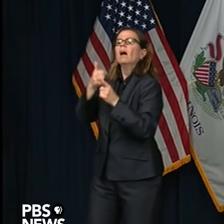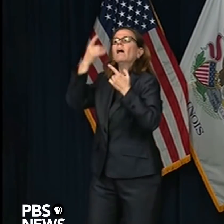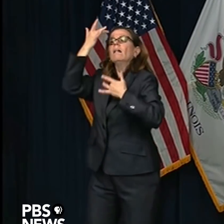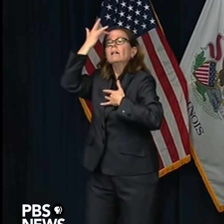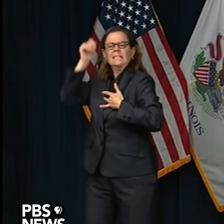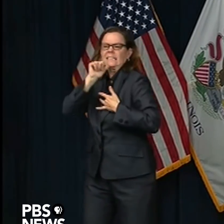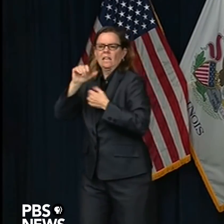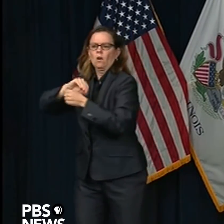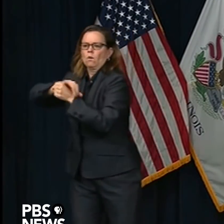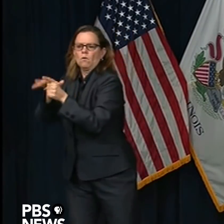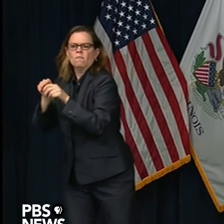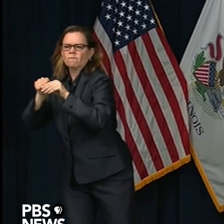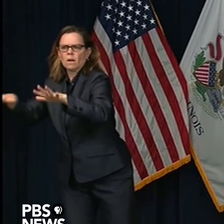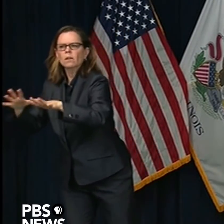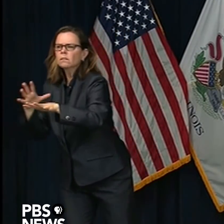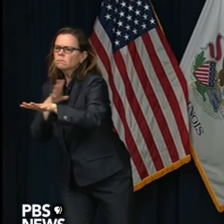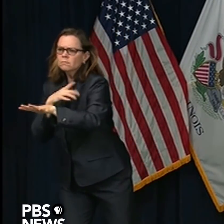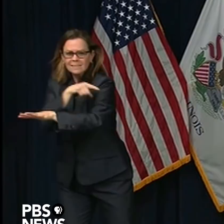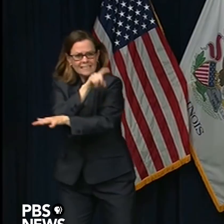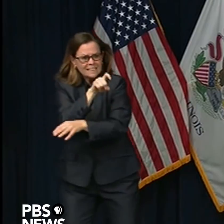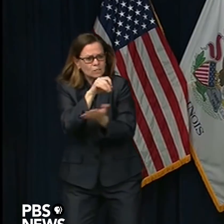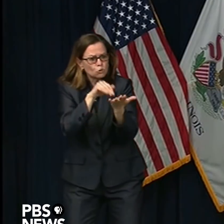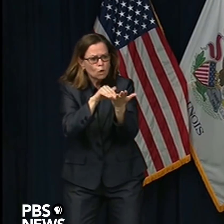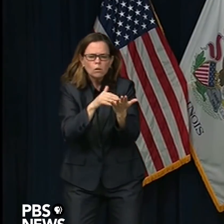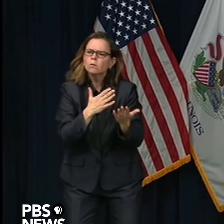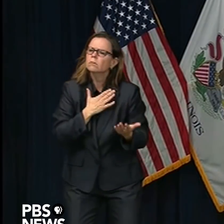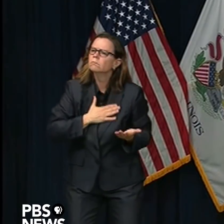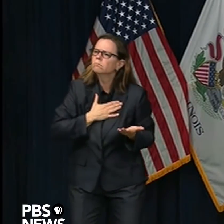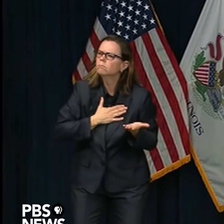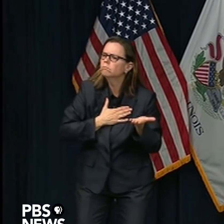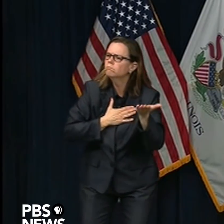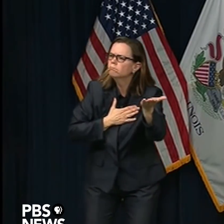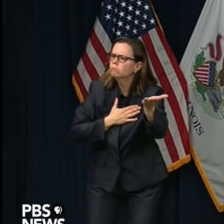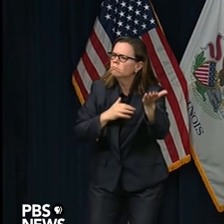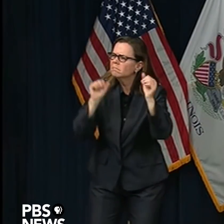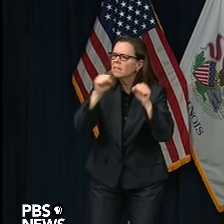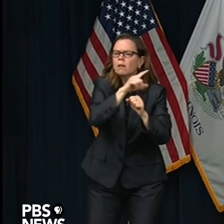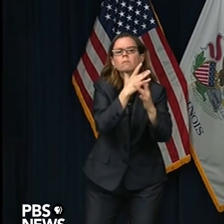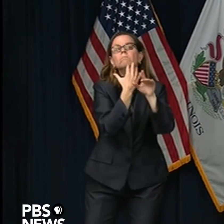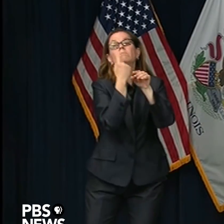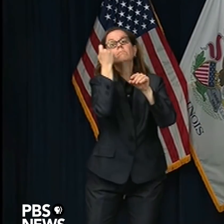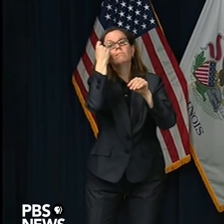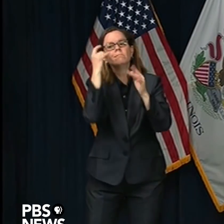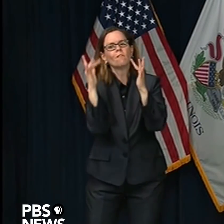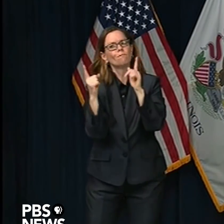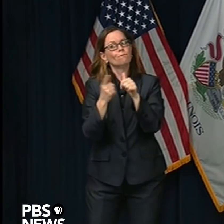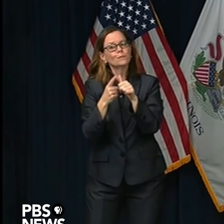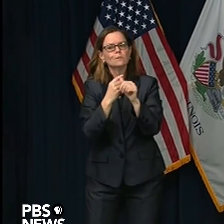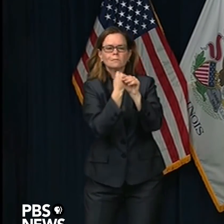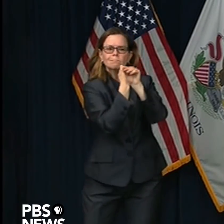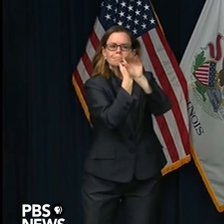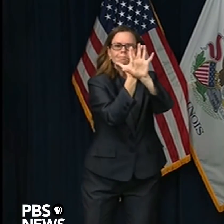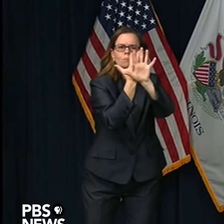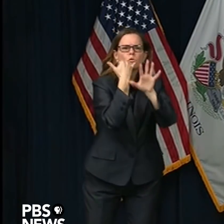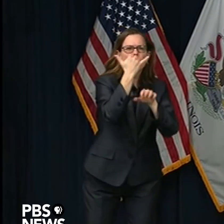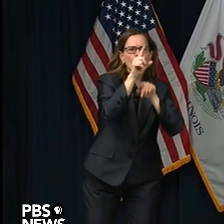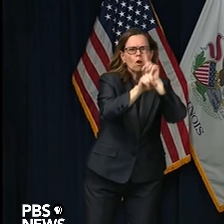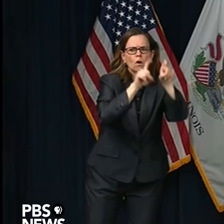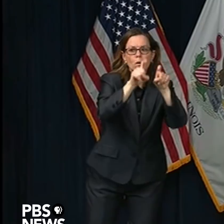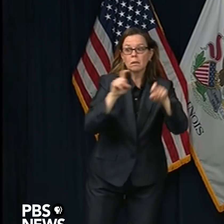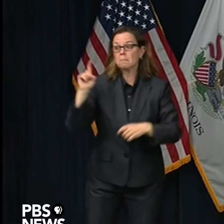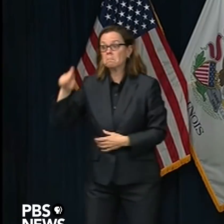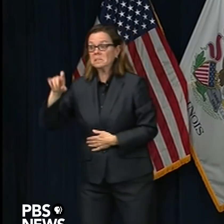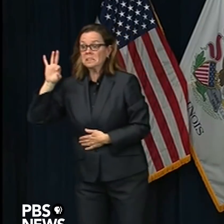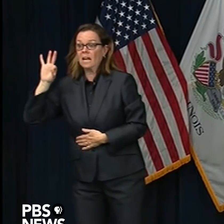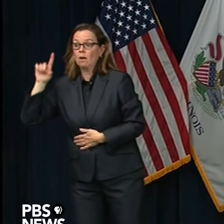worse, do not hesitate to call your health care provider or call 9-1-1 and explain that you have worsening